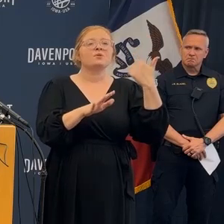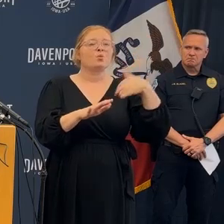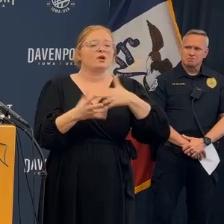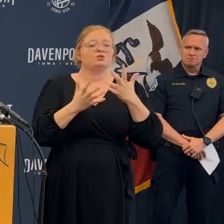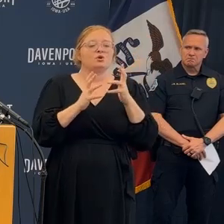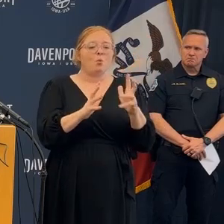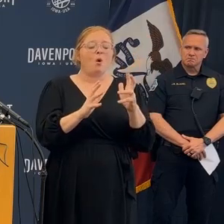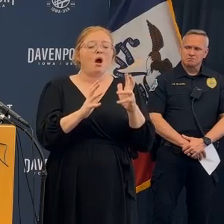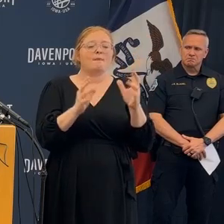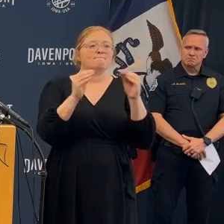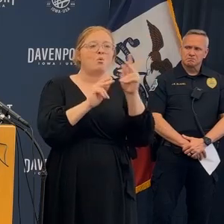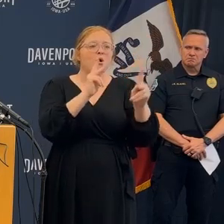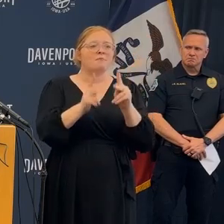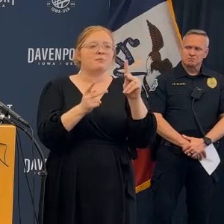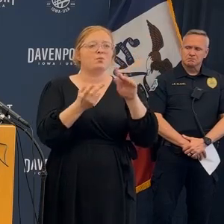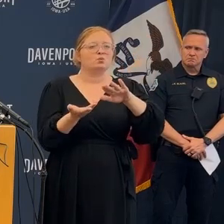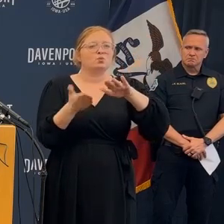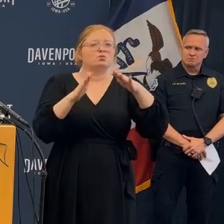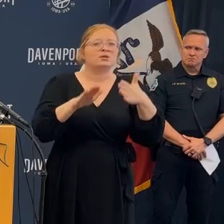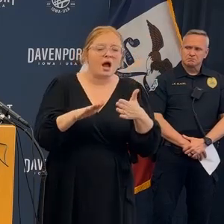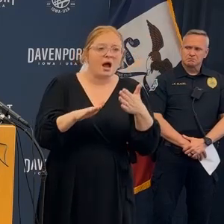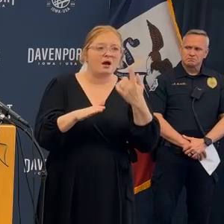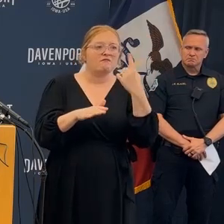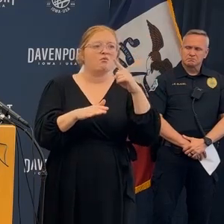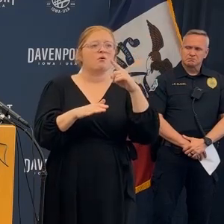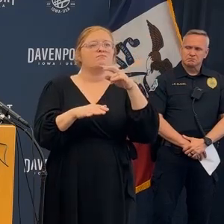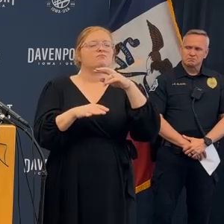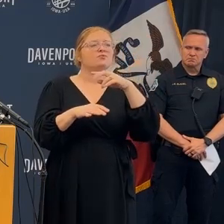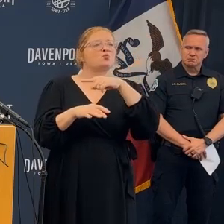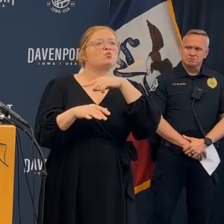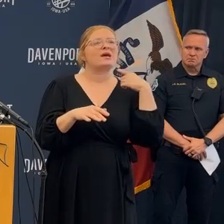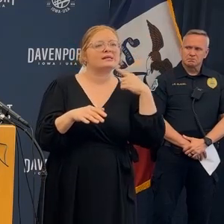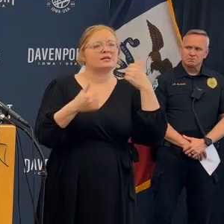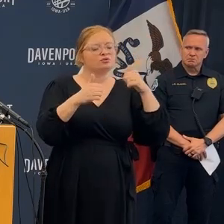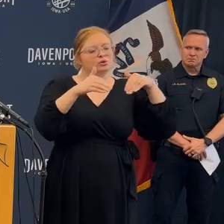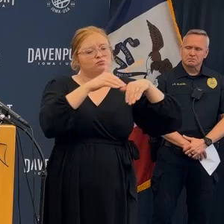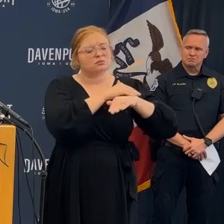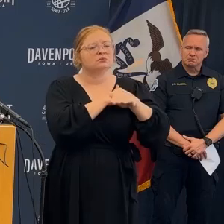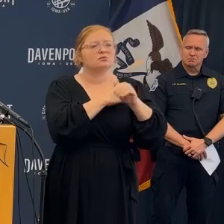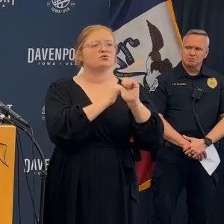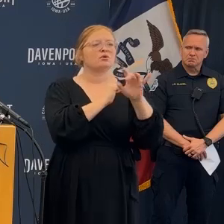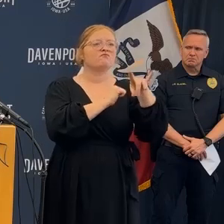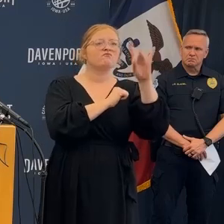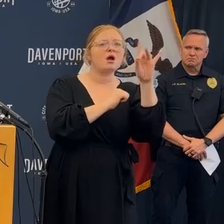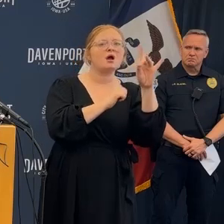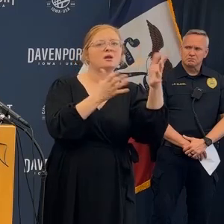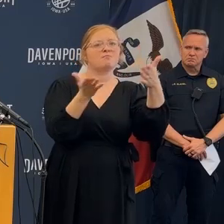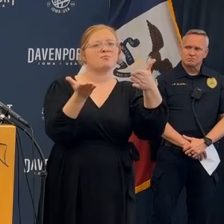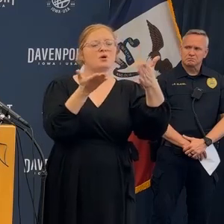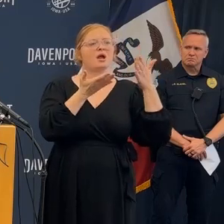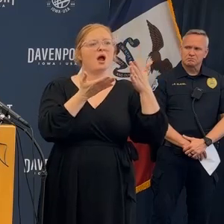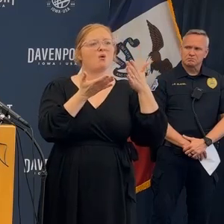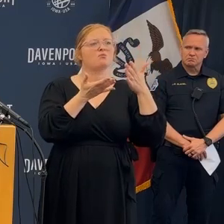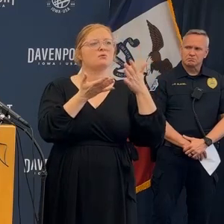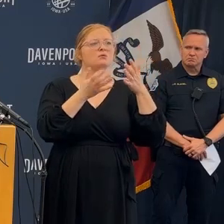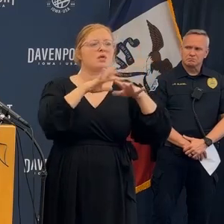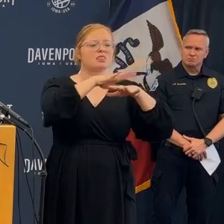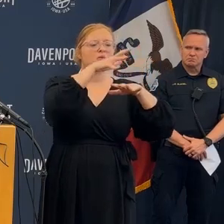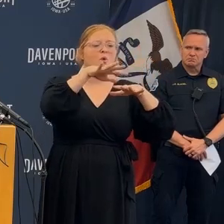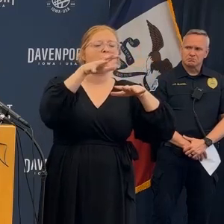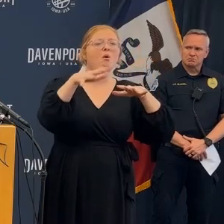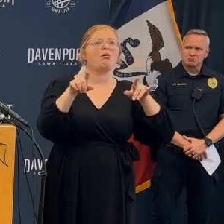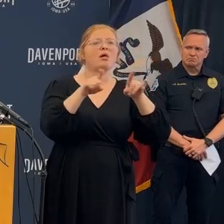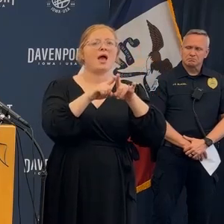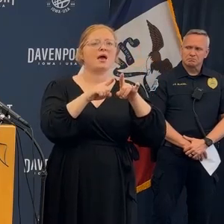you know, we don't want to see any more families lose their lives or anybody else be injured in trying to